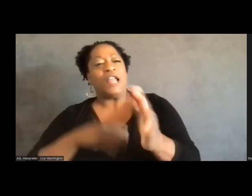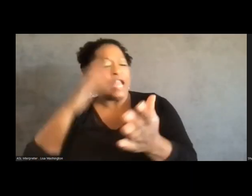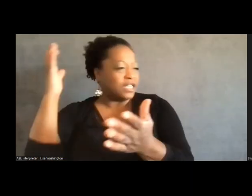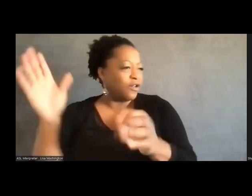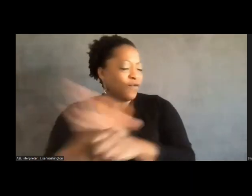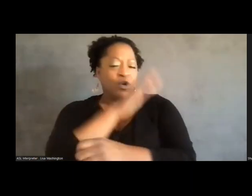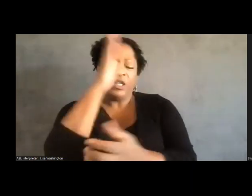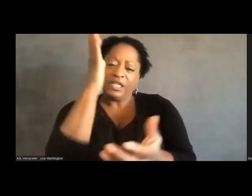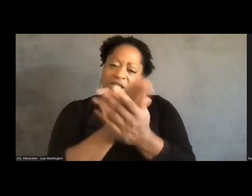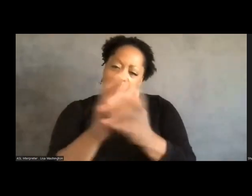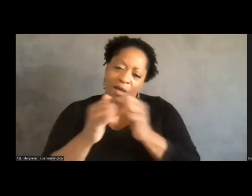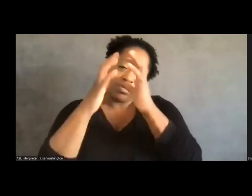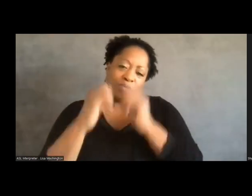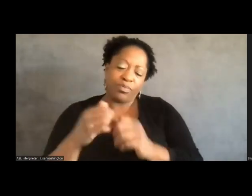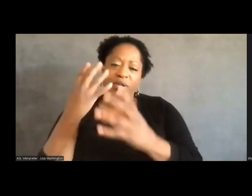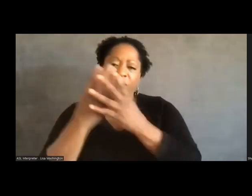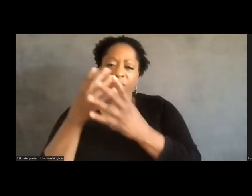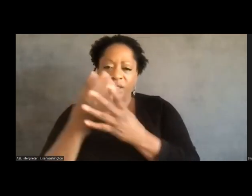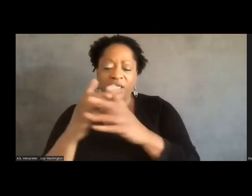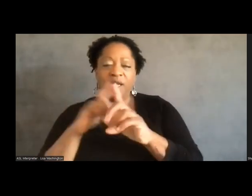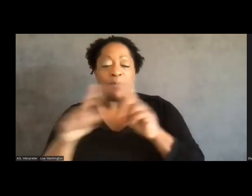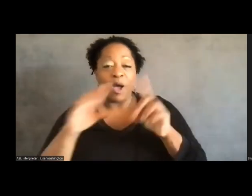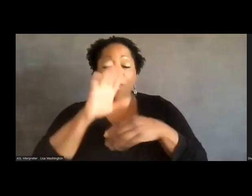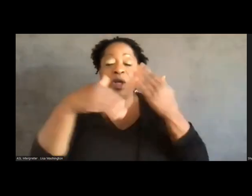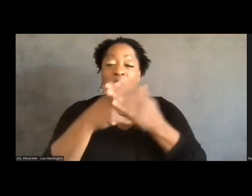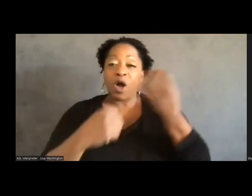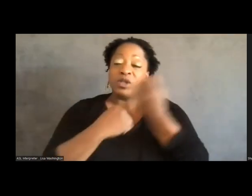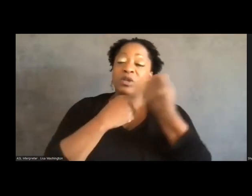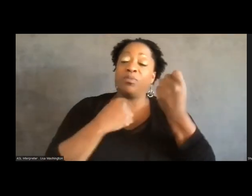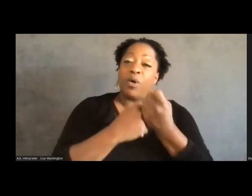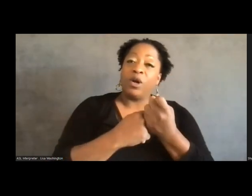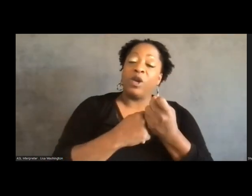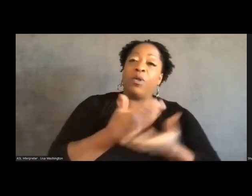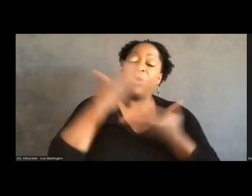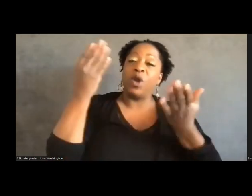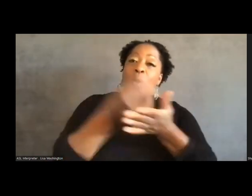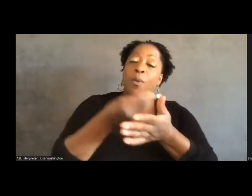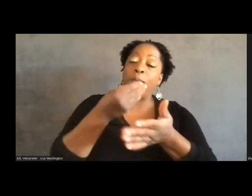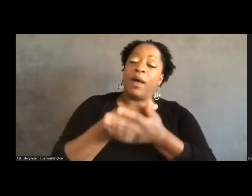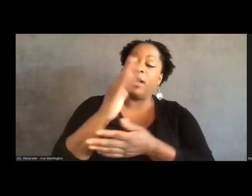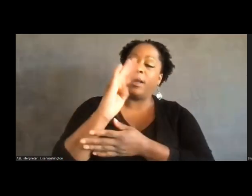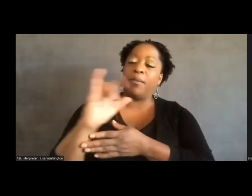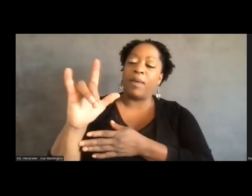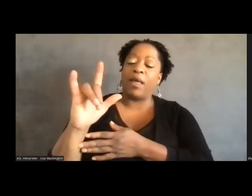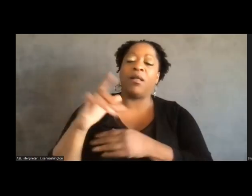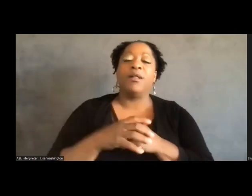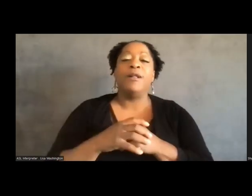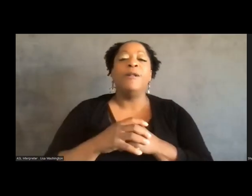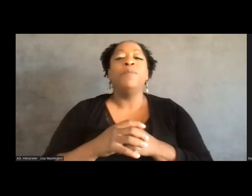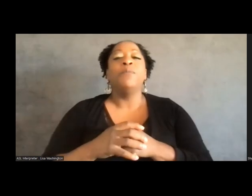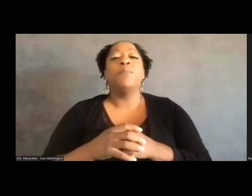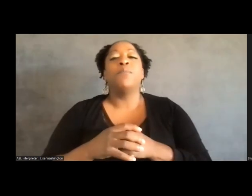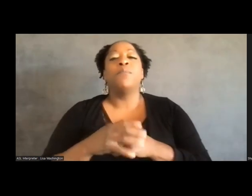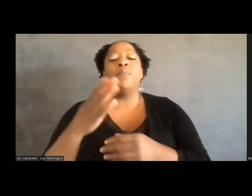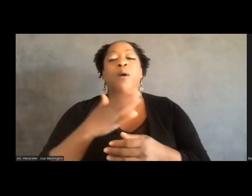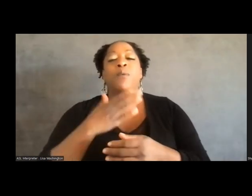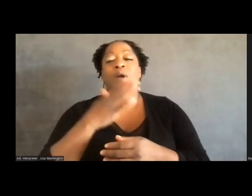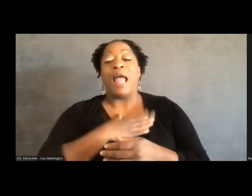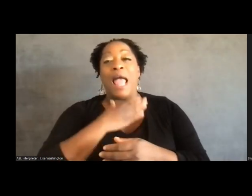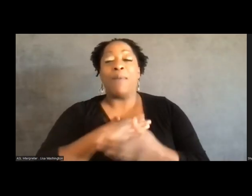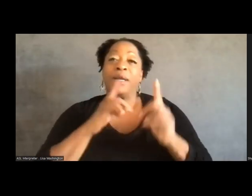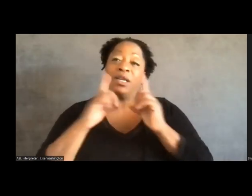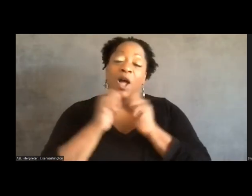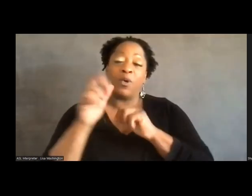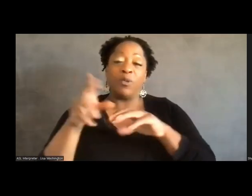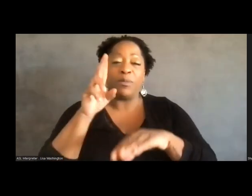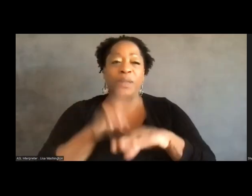on to this rally to end money bail. But we were lucky to be in conversation with folks nationally who were